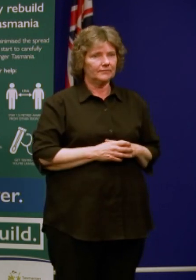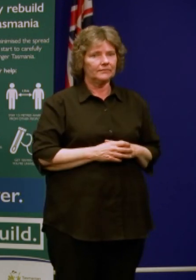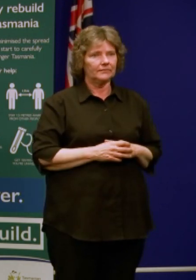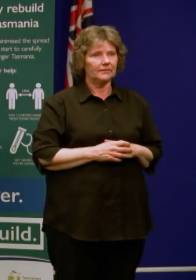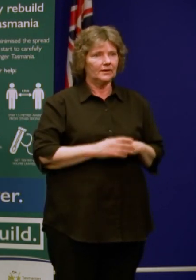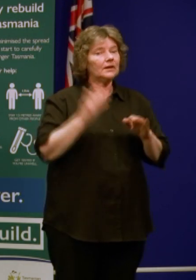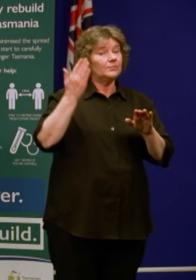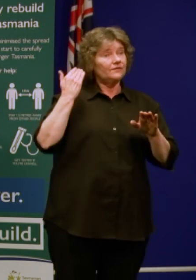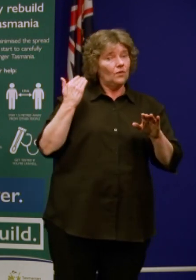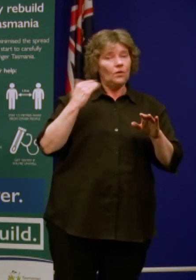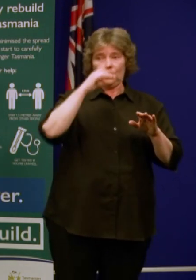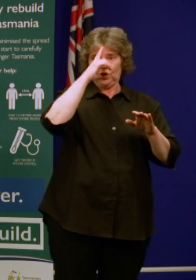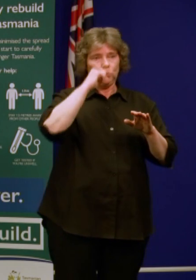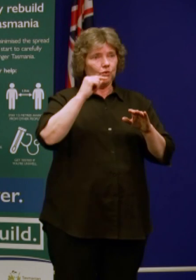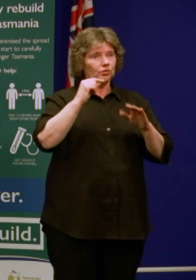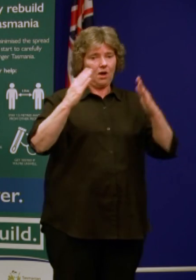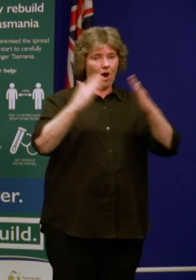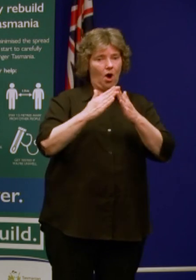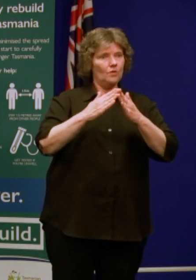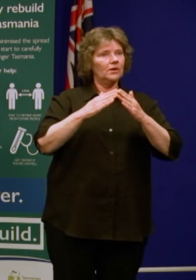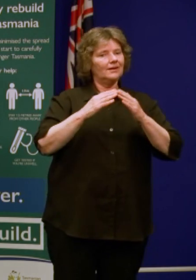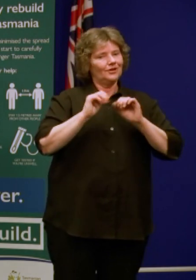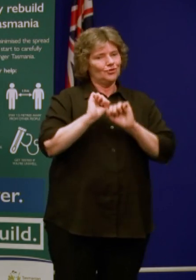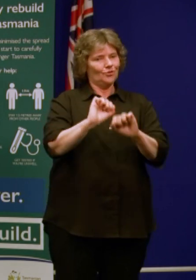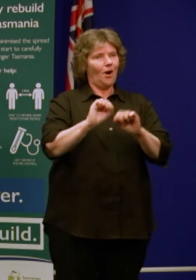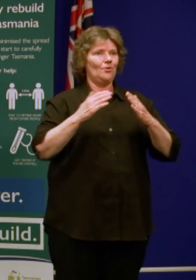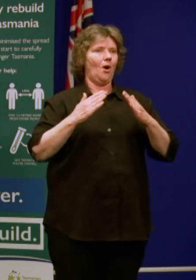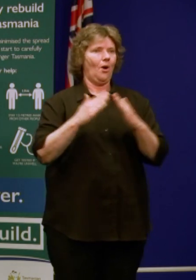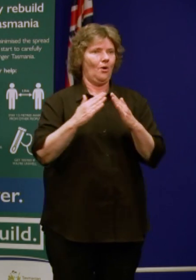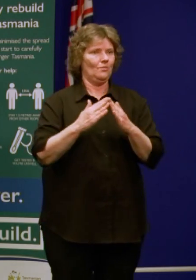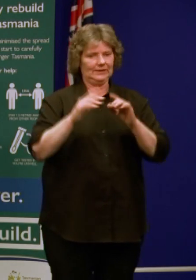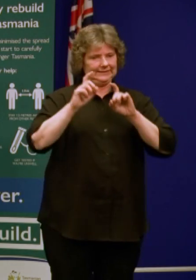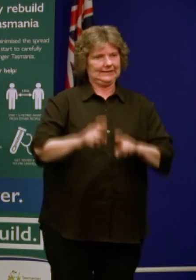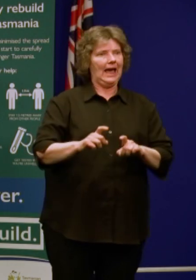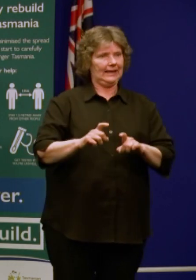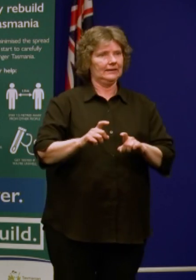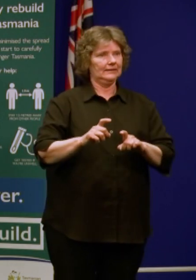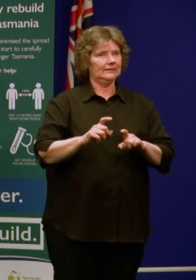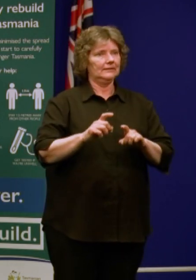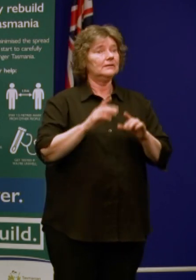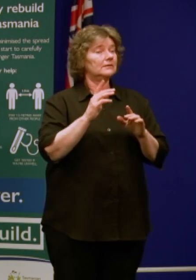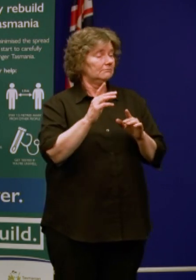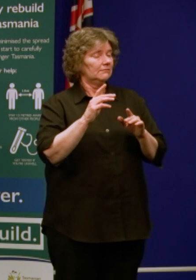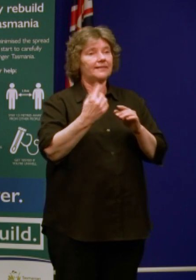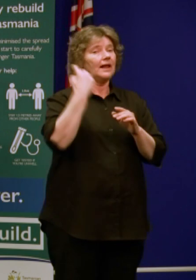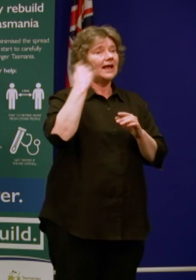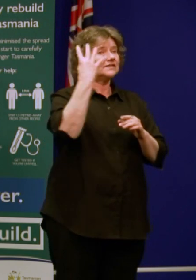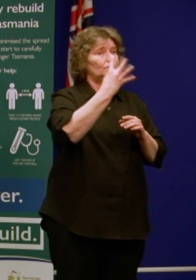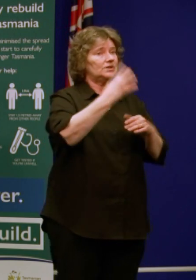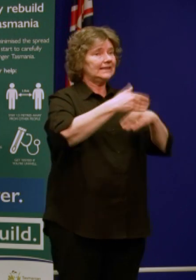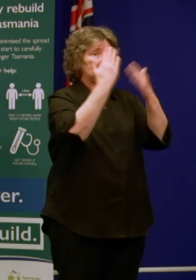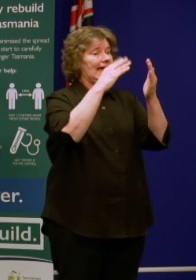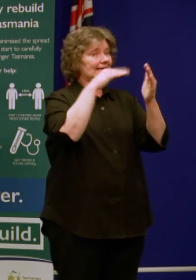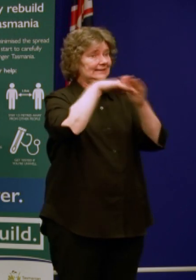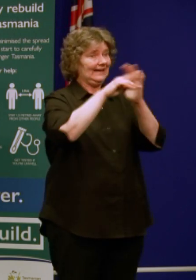in their home. Tasmanians who've spent 14 days or they've spent time in the last 14 days in Victoria